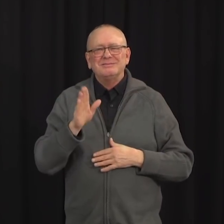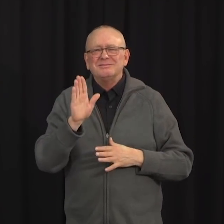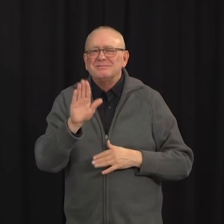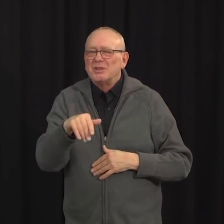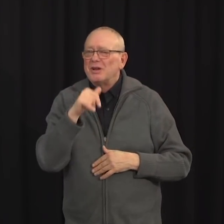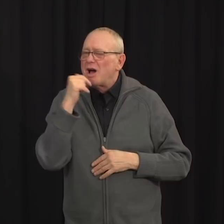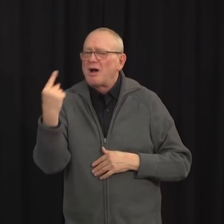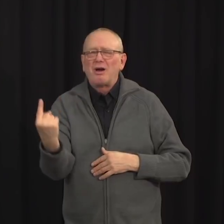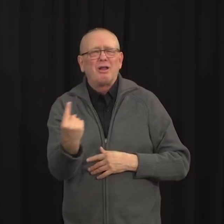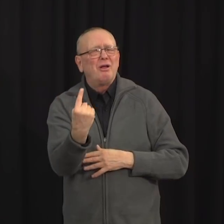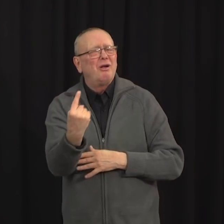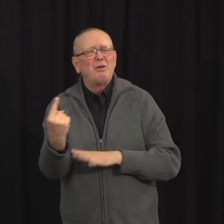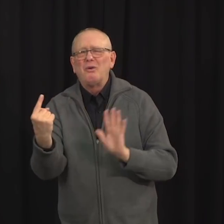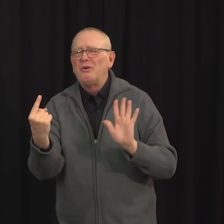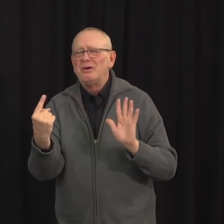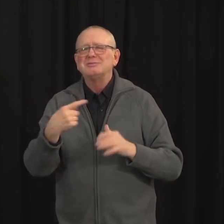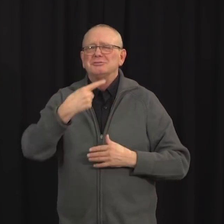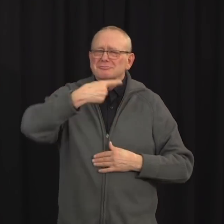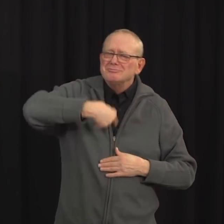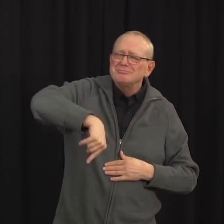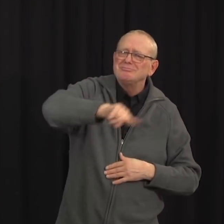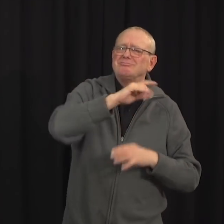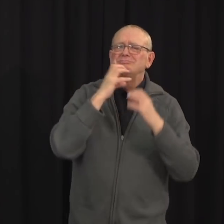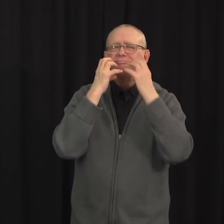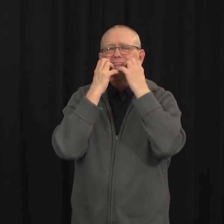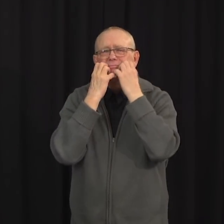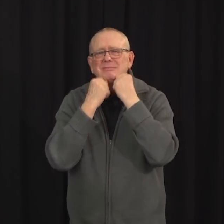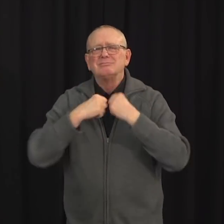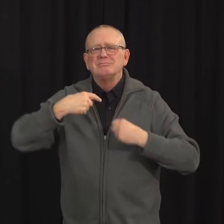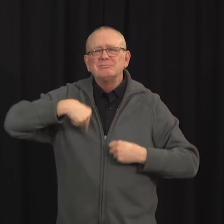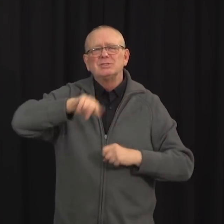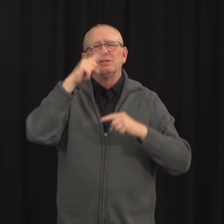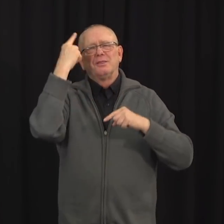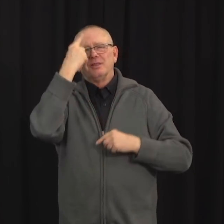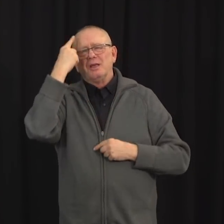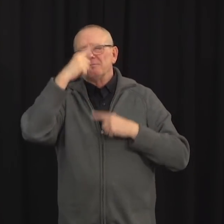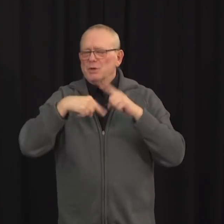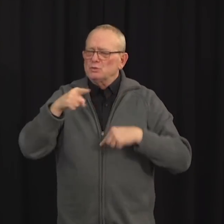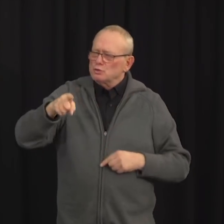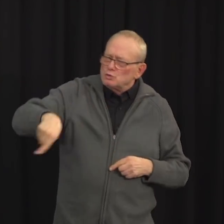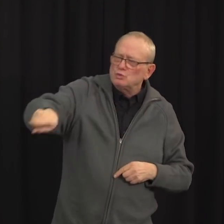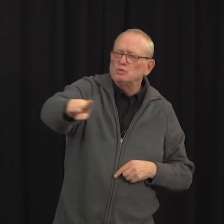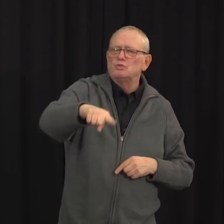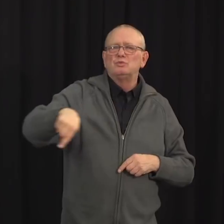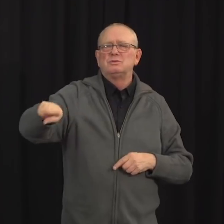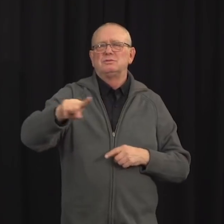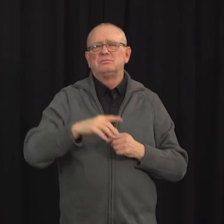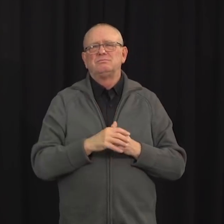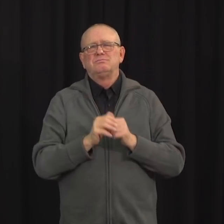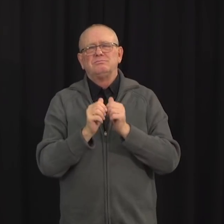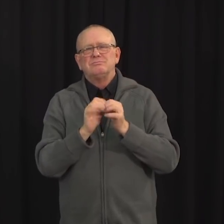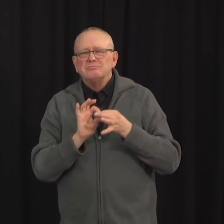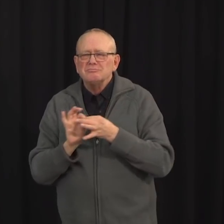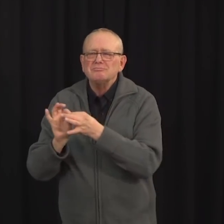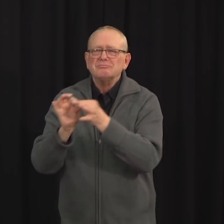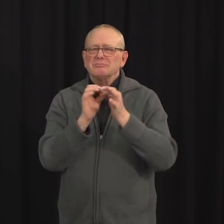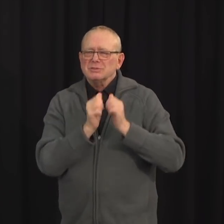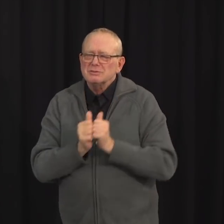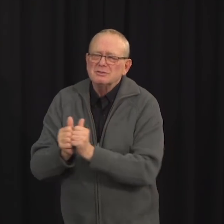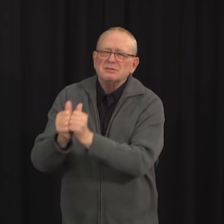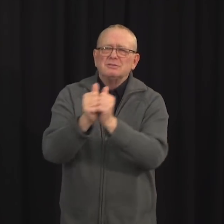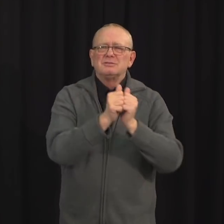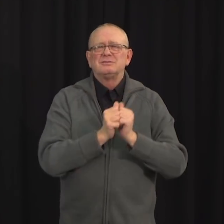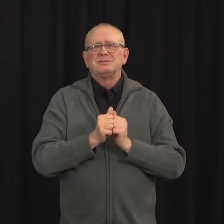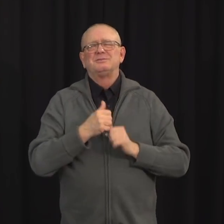thinking about them, and that we are all in this together. Please show your support to a continuing care facility that's near